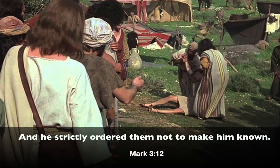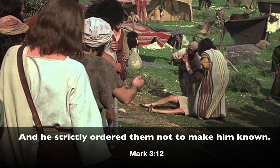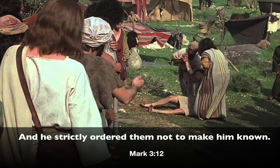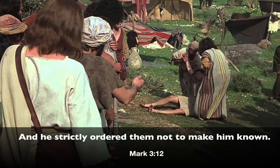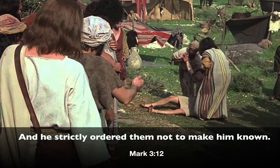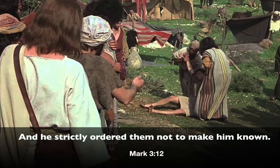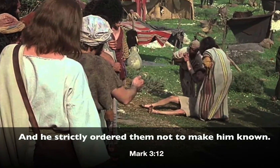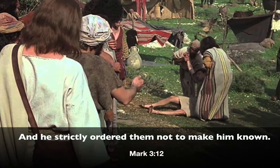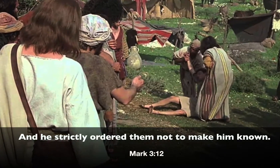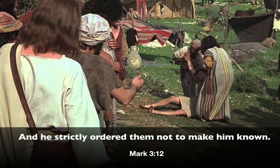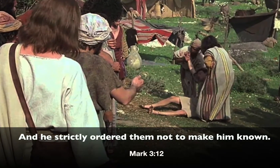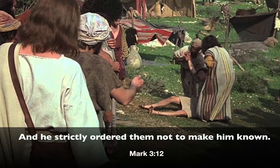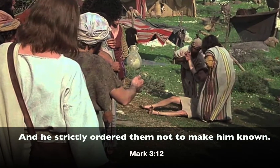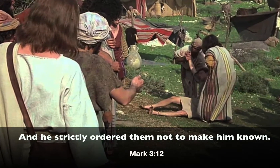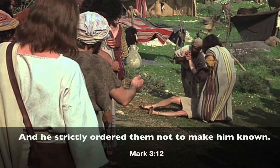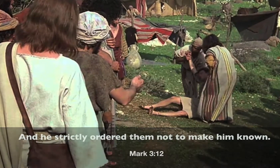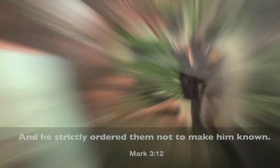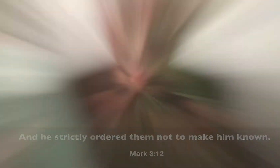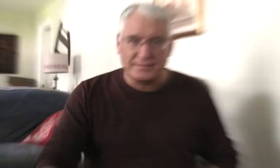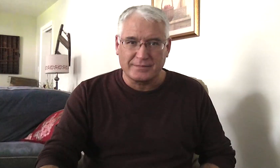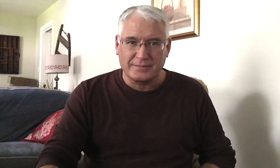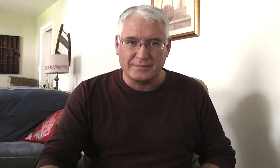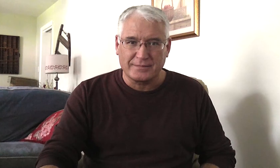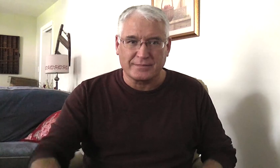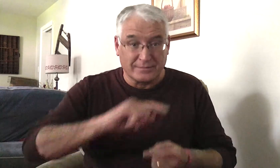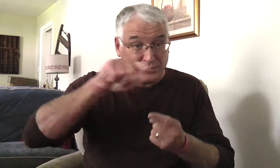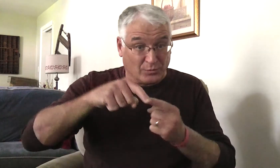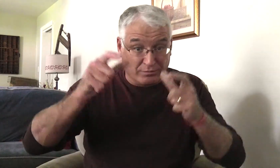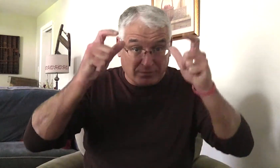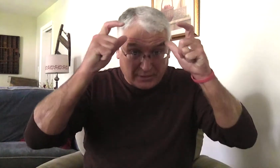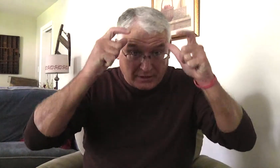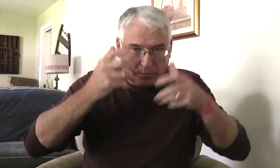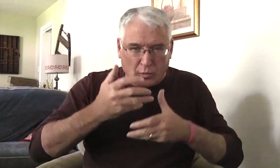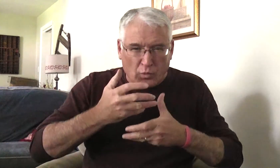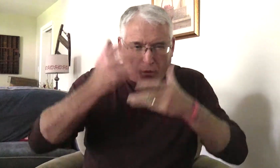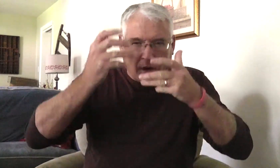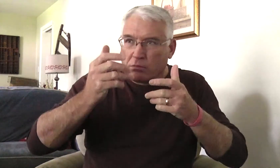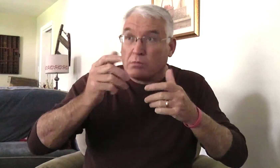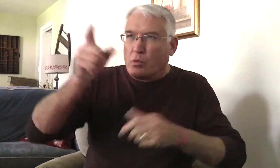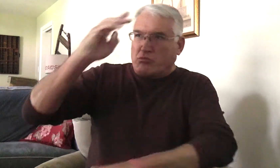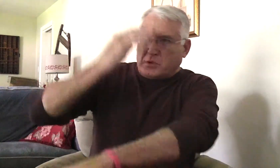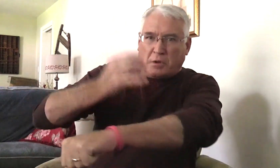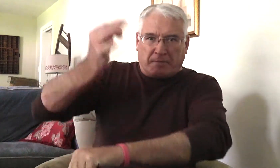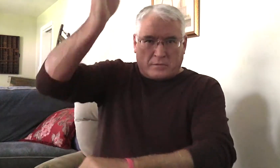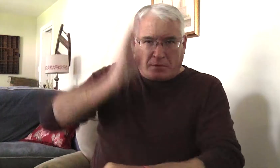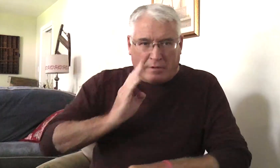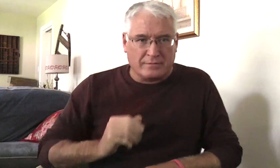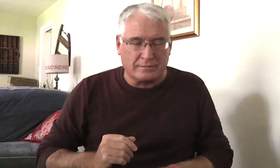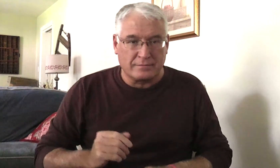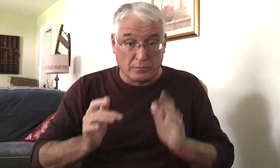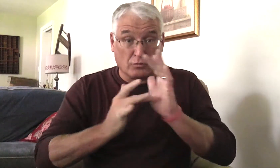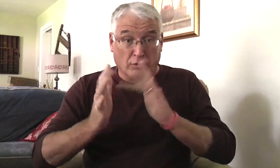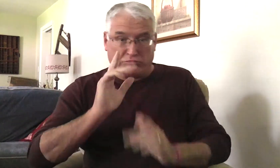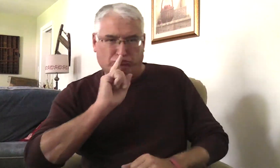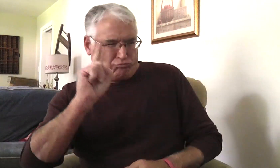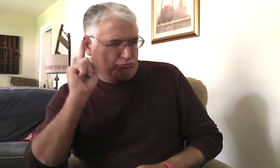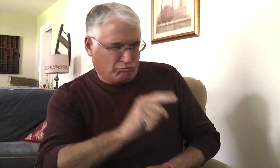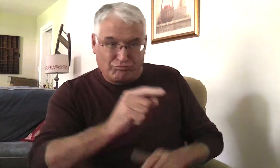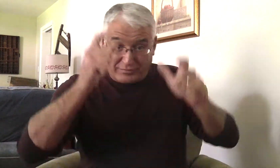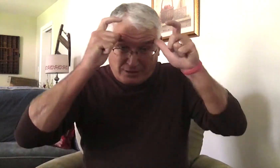not to make him known. Mark 3, 12 These demons hollered out, You are the Son of God. And Jesus rebuked them,